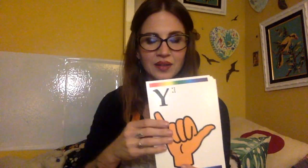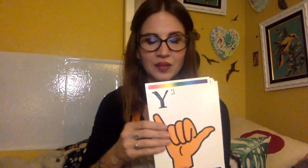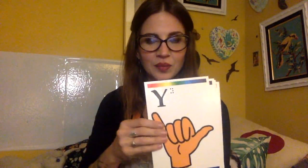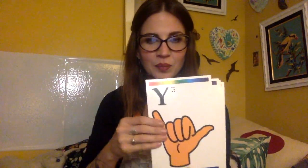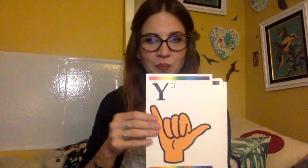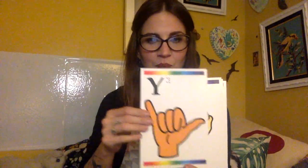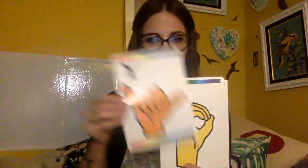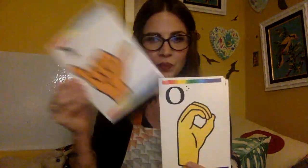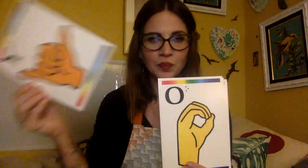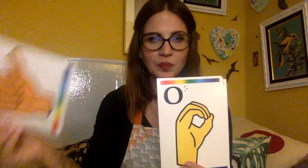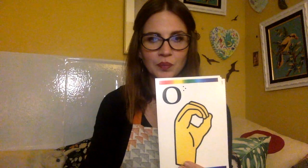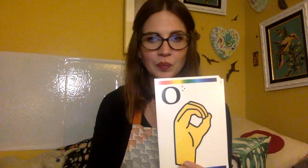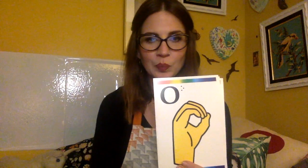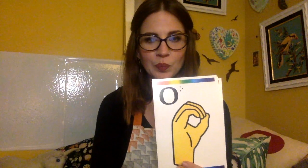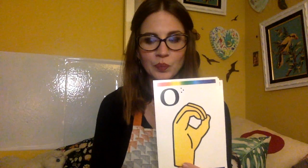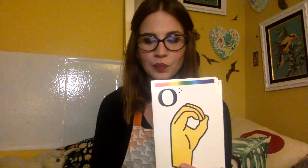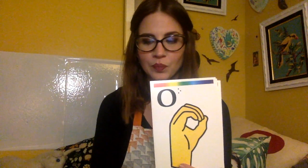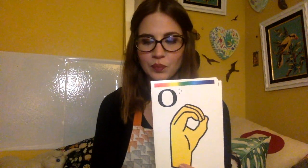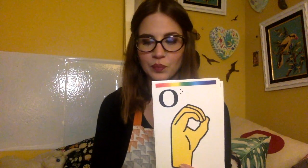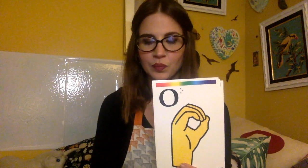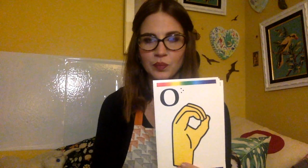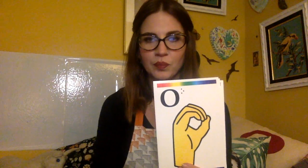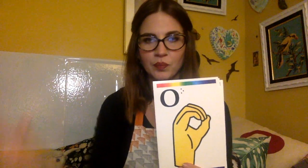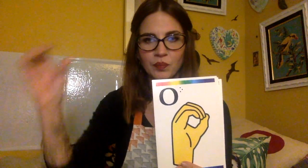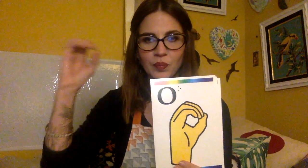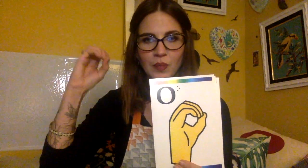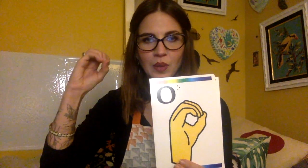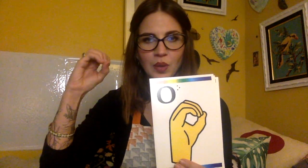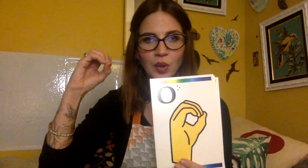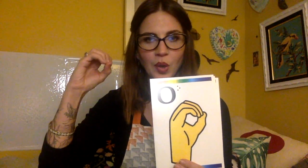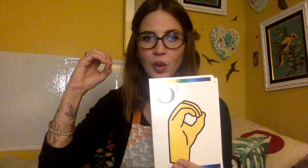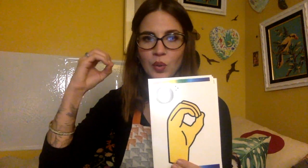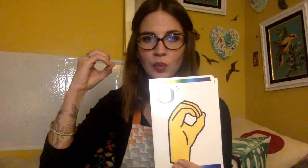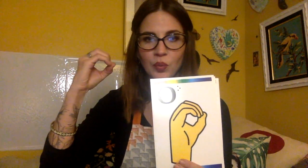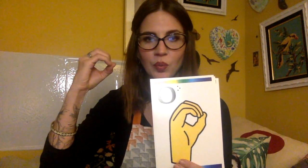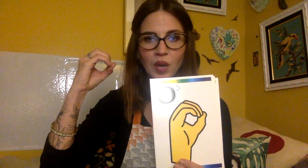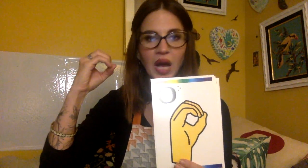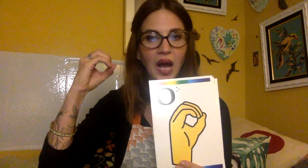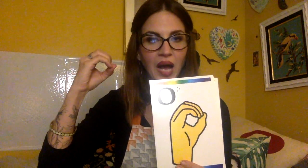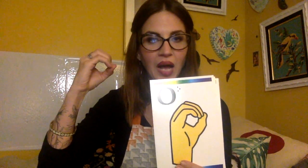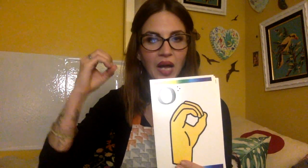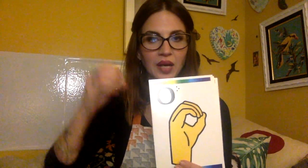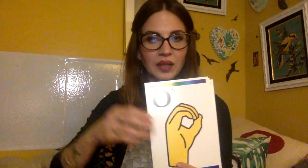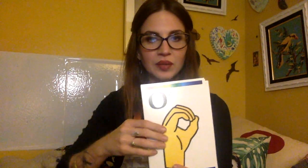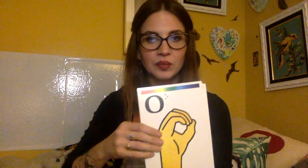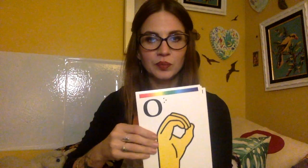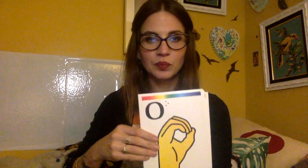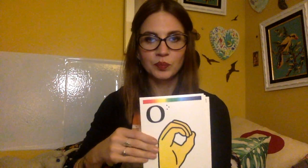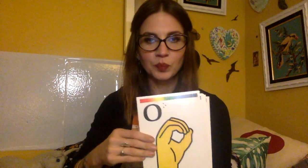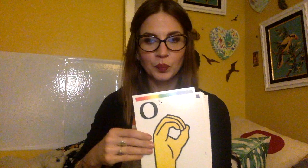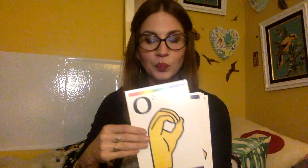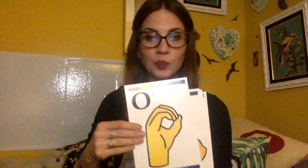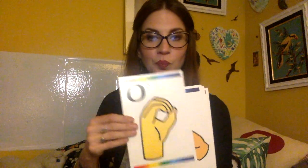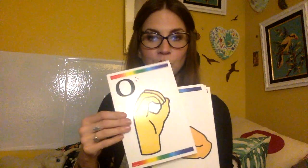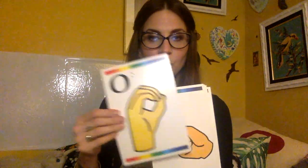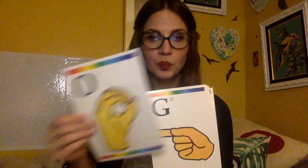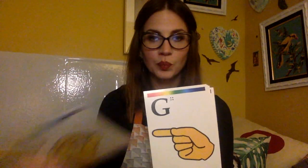O, G,